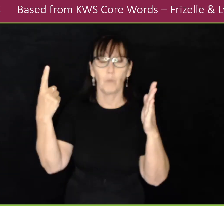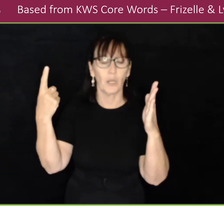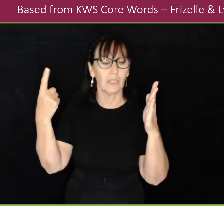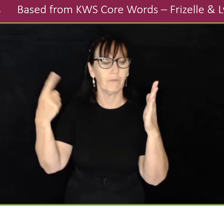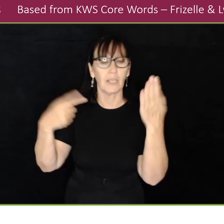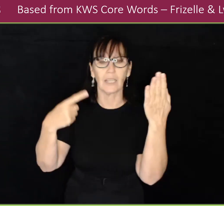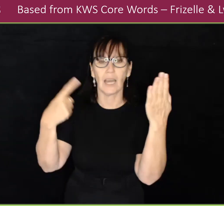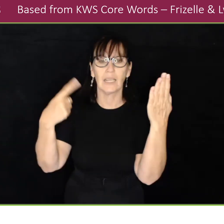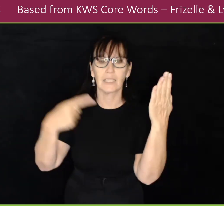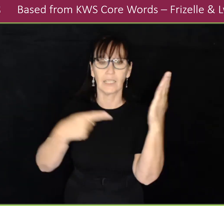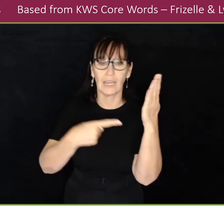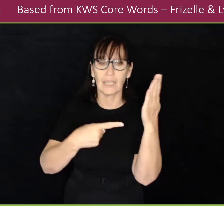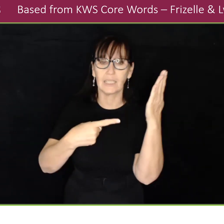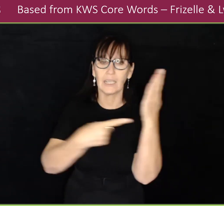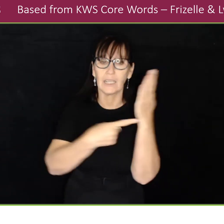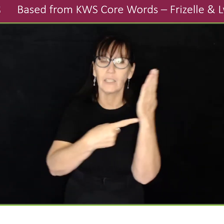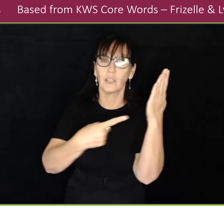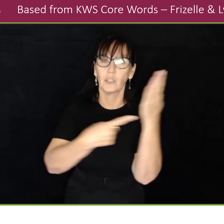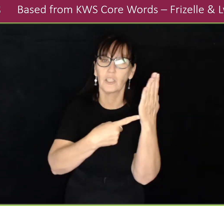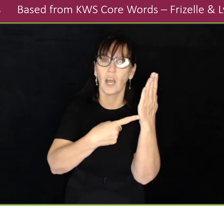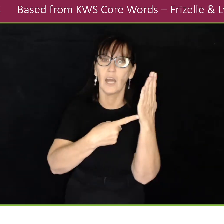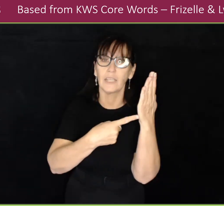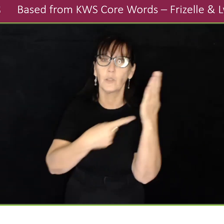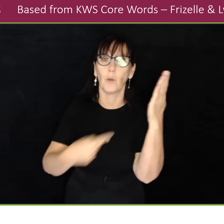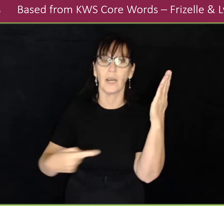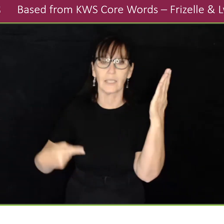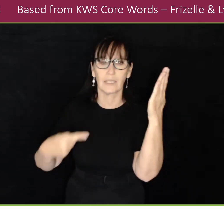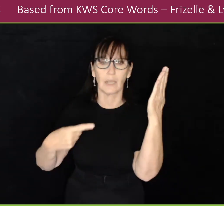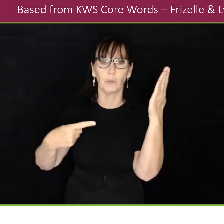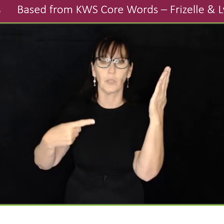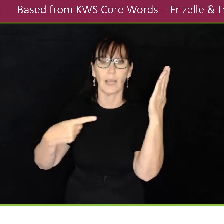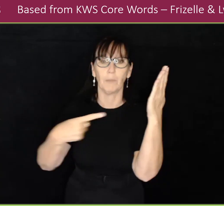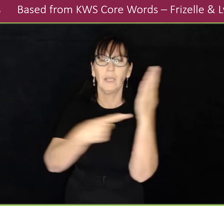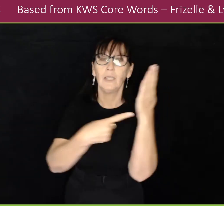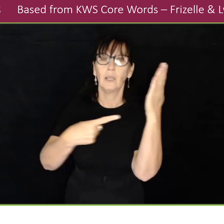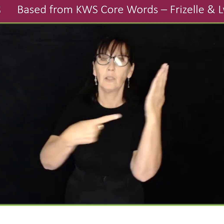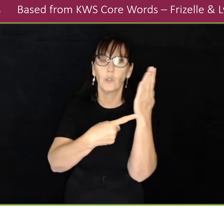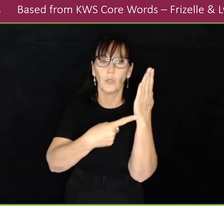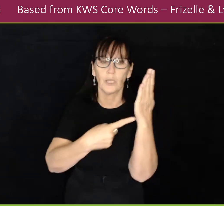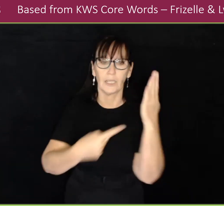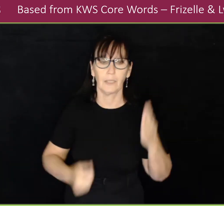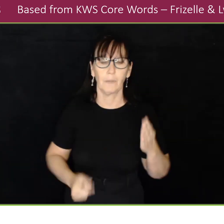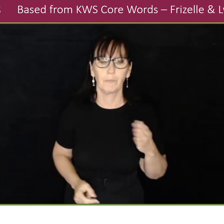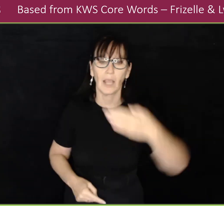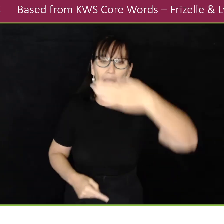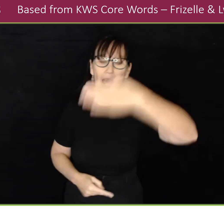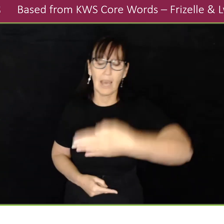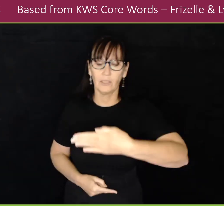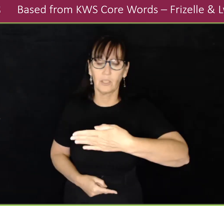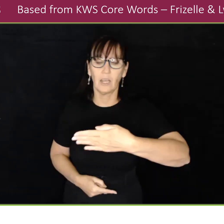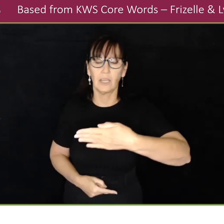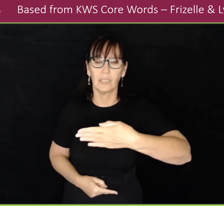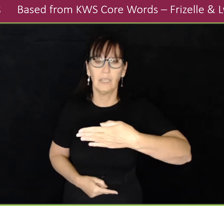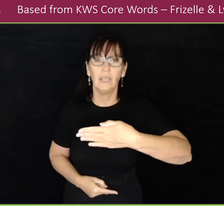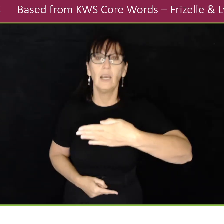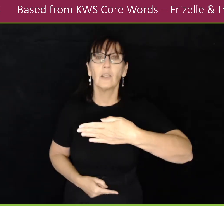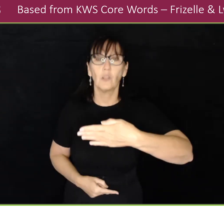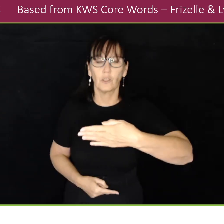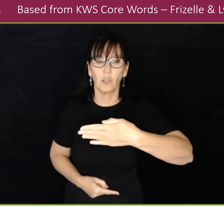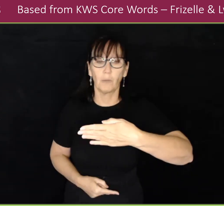Point a finger. It's a letter T. To the side twice. Double tap. Toilet. Outside.